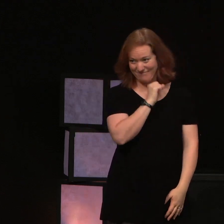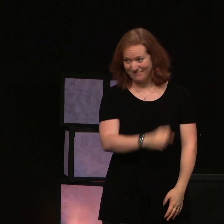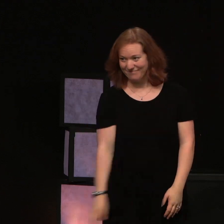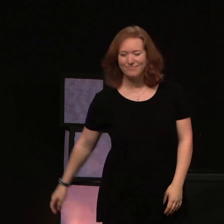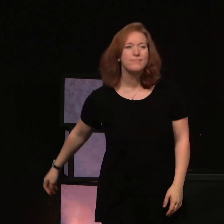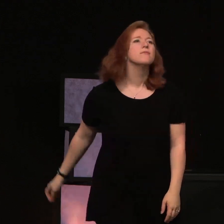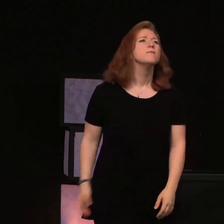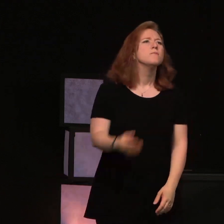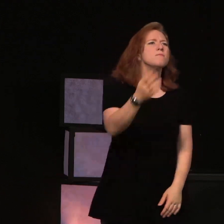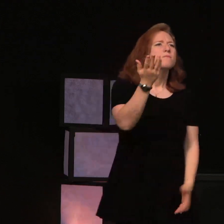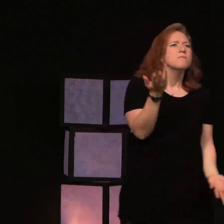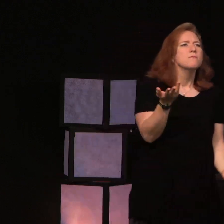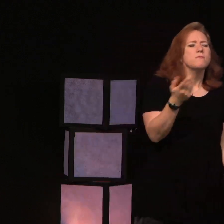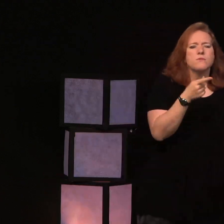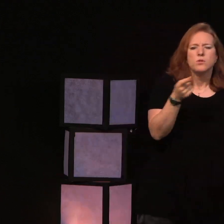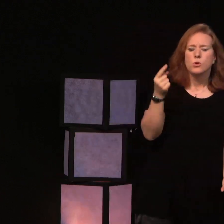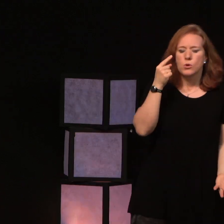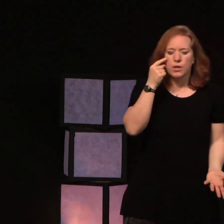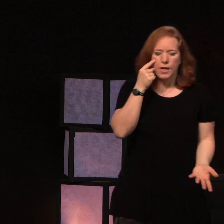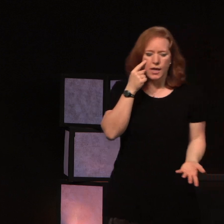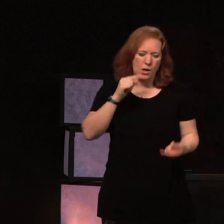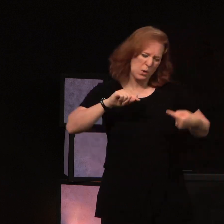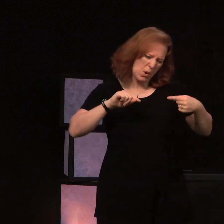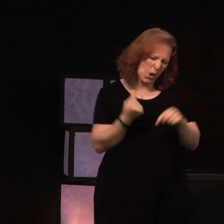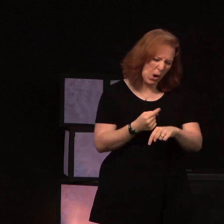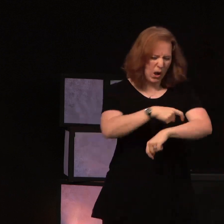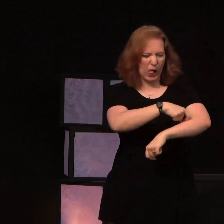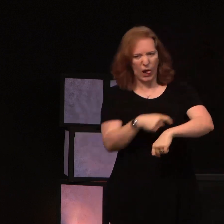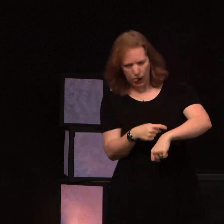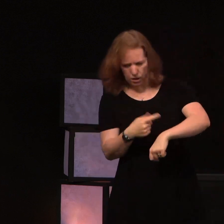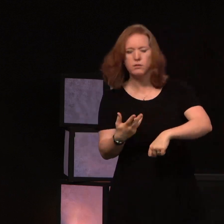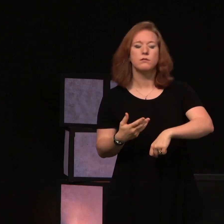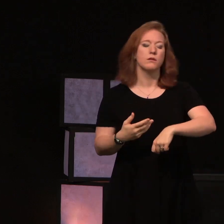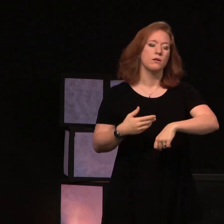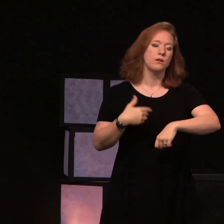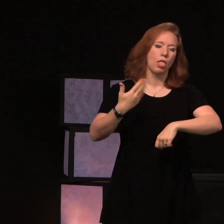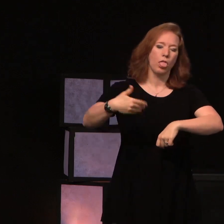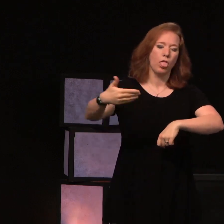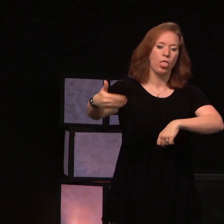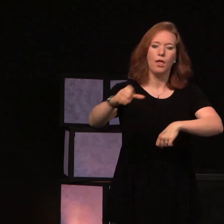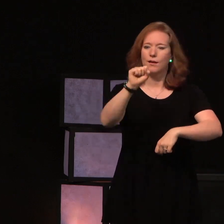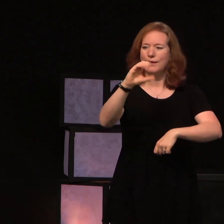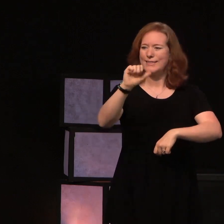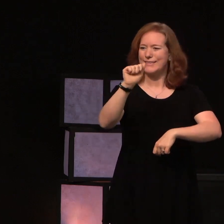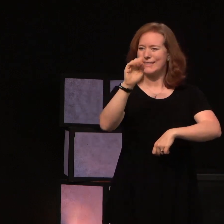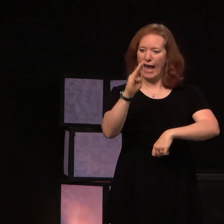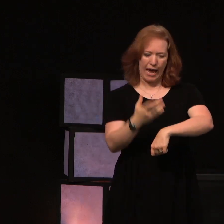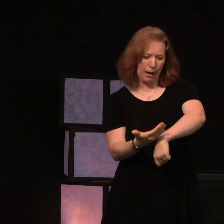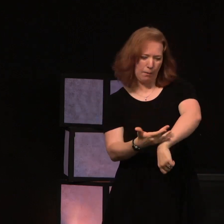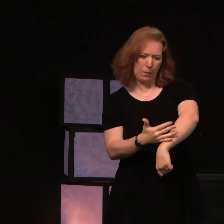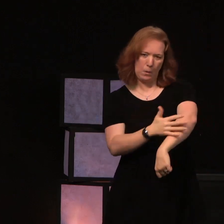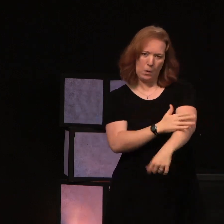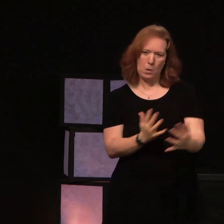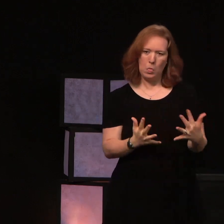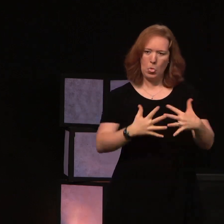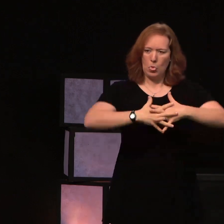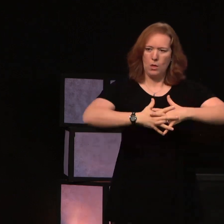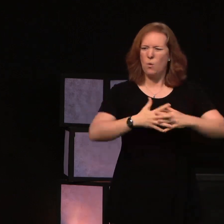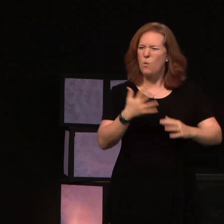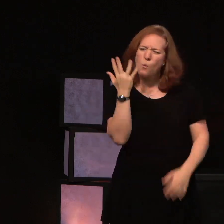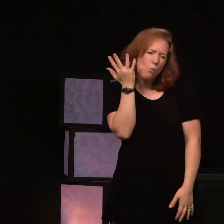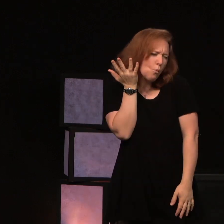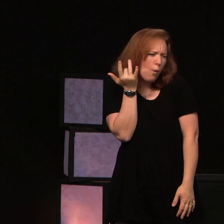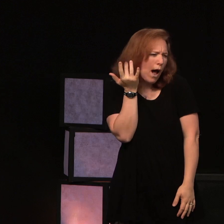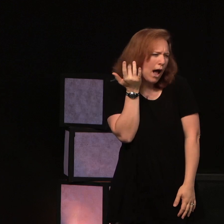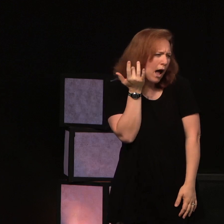Why do you think wounds scab over? You get a scratch and it scabs over and heals after a period of time. Why does it do that?